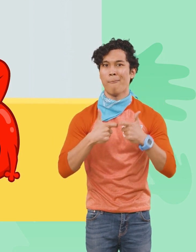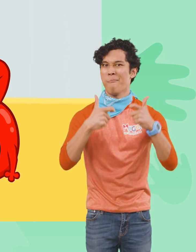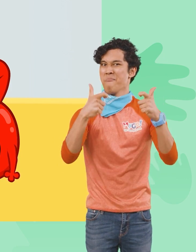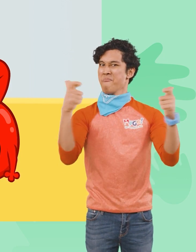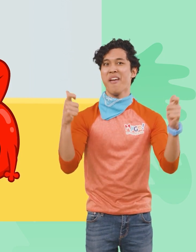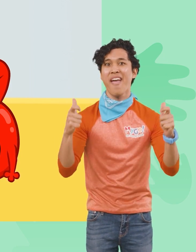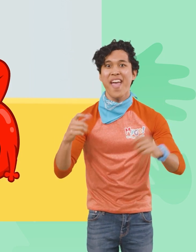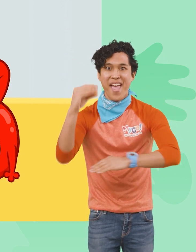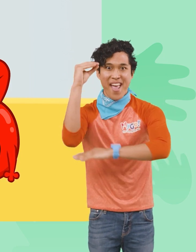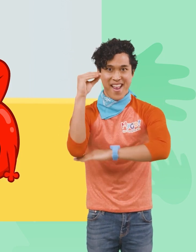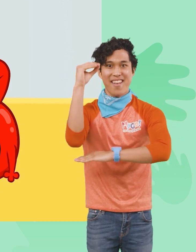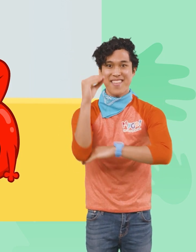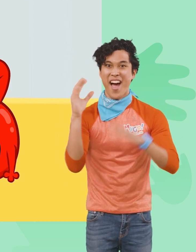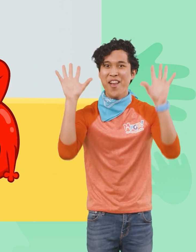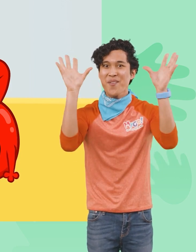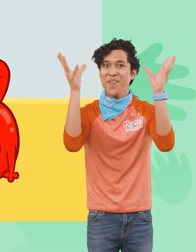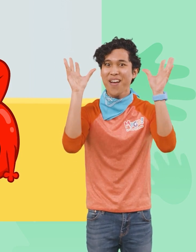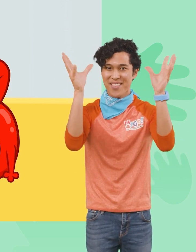A big dinosaur ambulance!